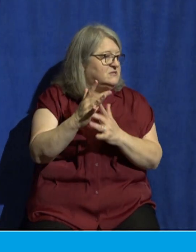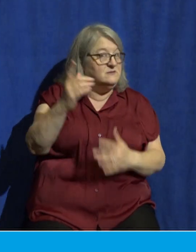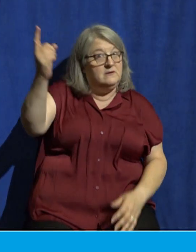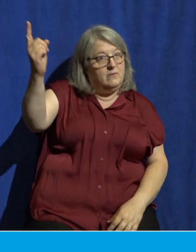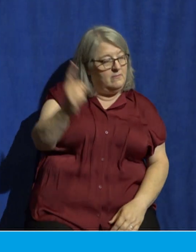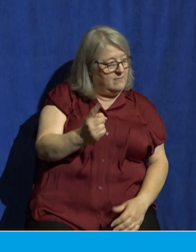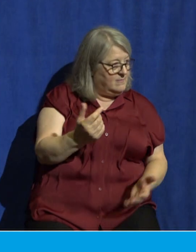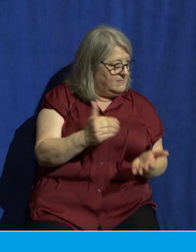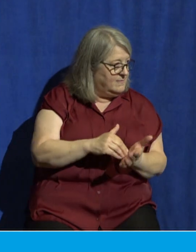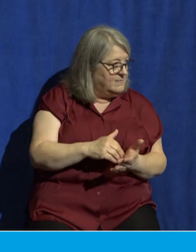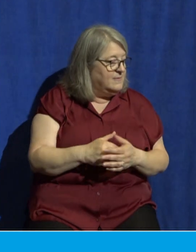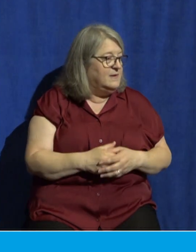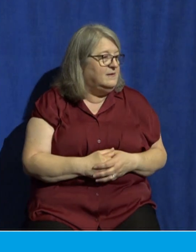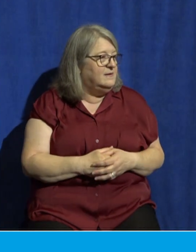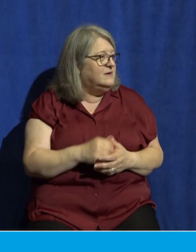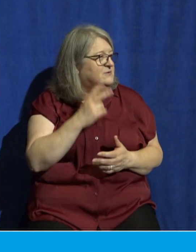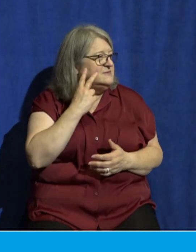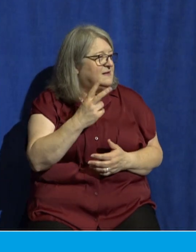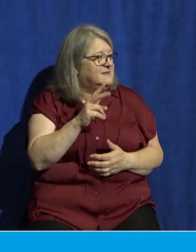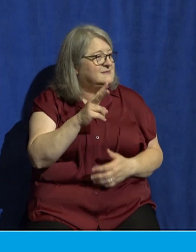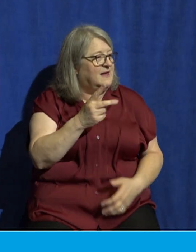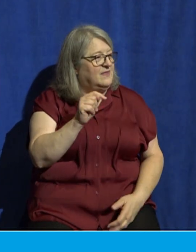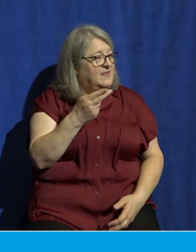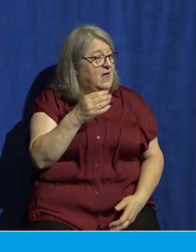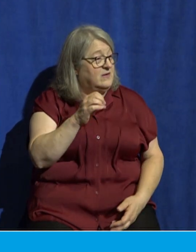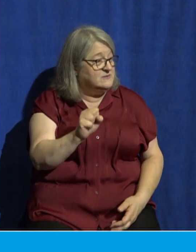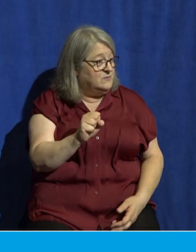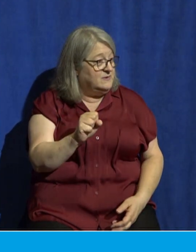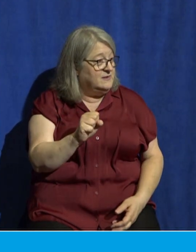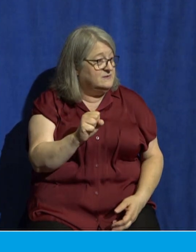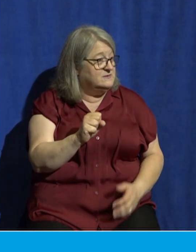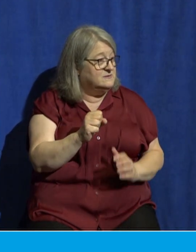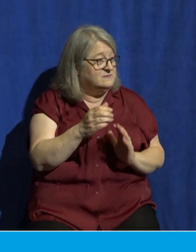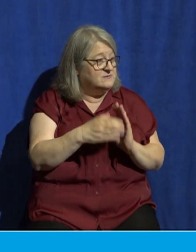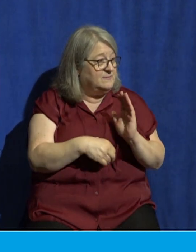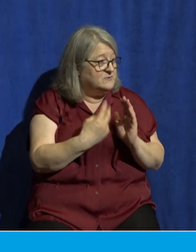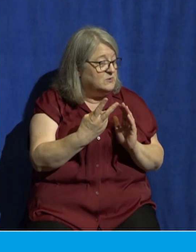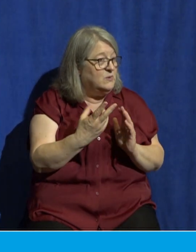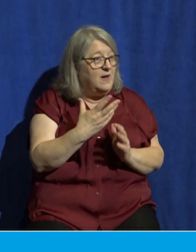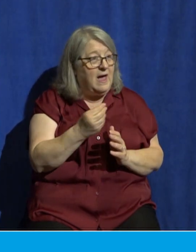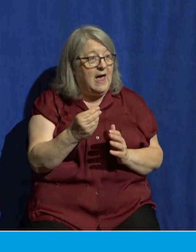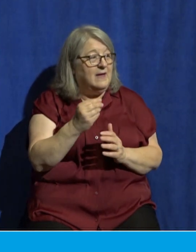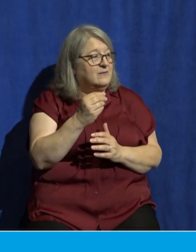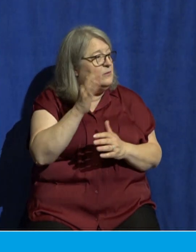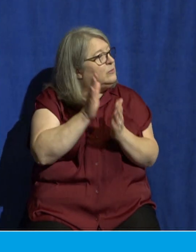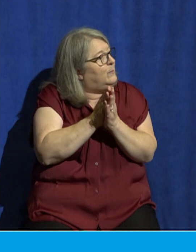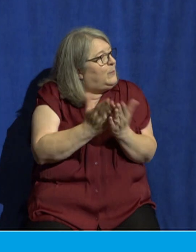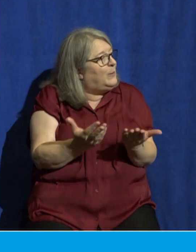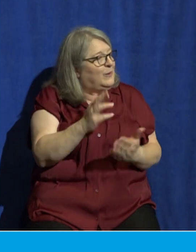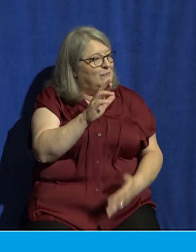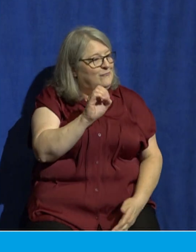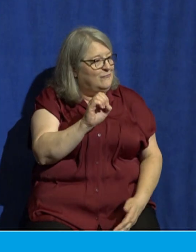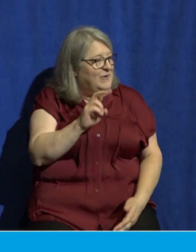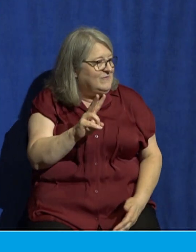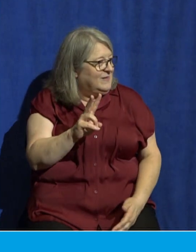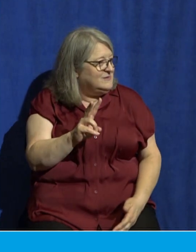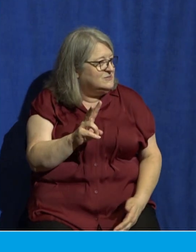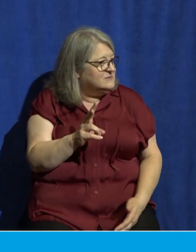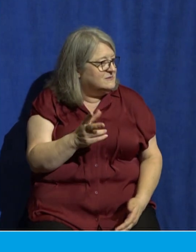this referenced in 2 Thessalonians 2 and throughout the book of Revelation. So you say, all right, Mike, which one